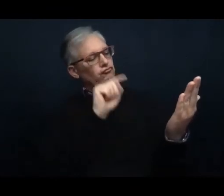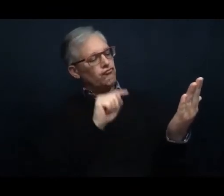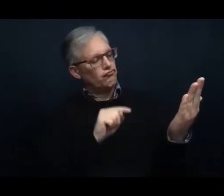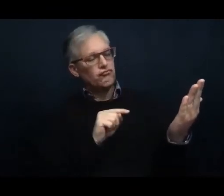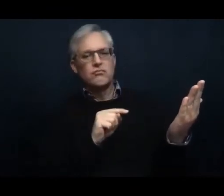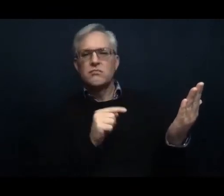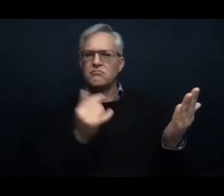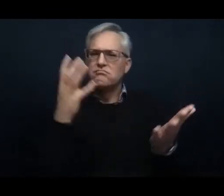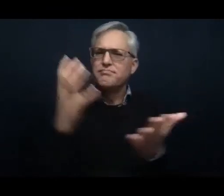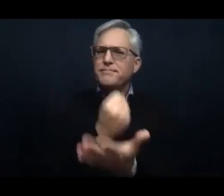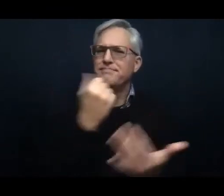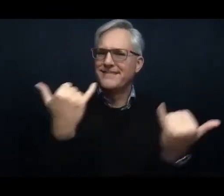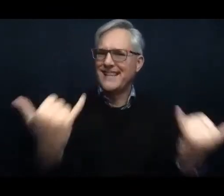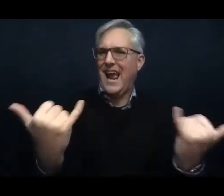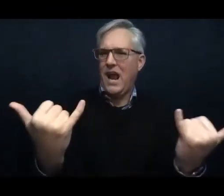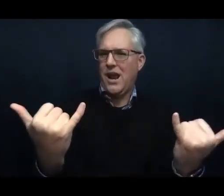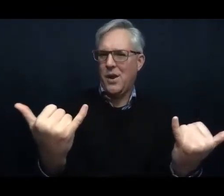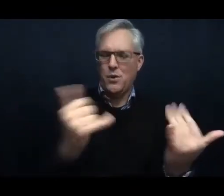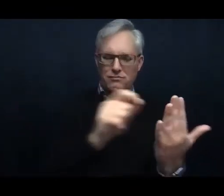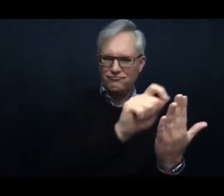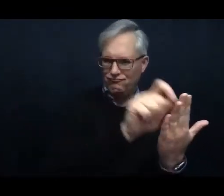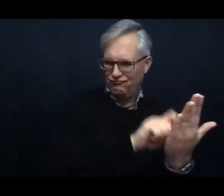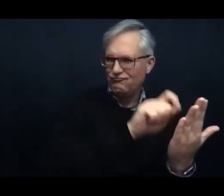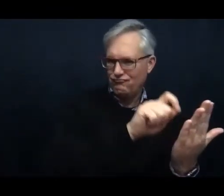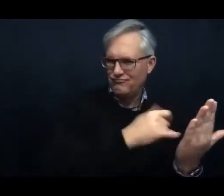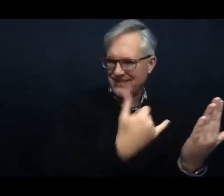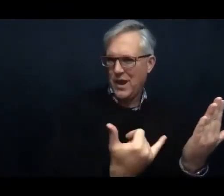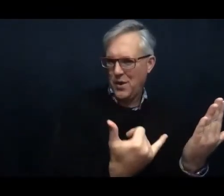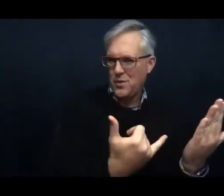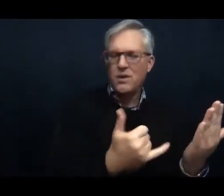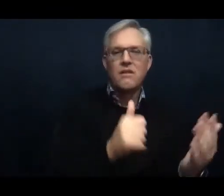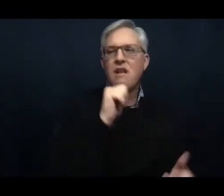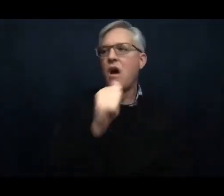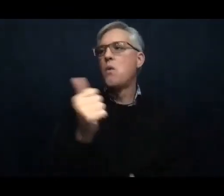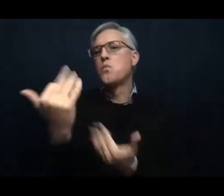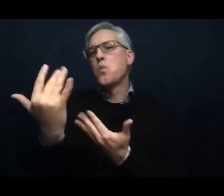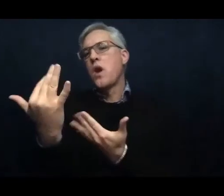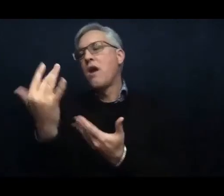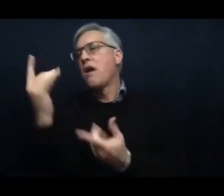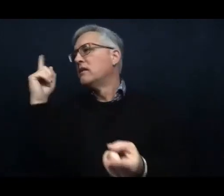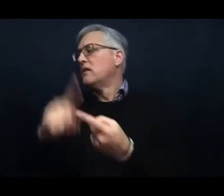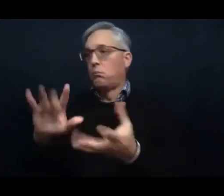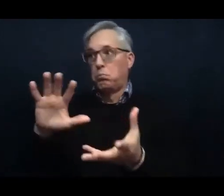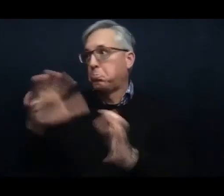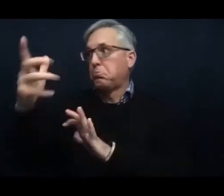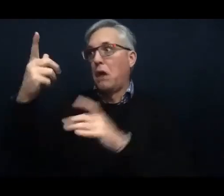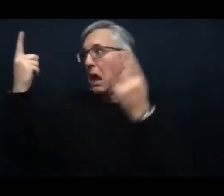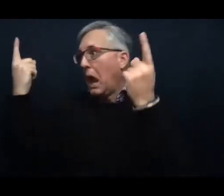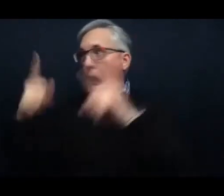Don't wait until there's some upsetting thing that's happening. Make your list now.